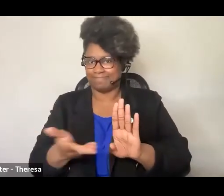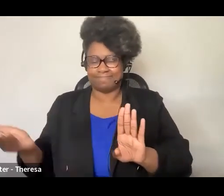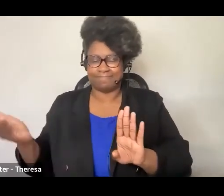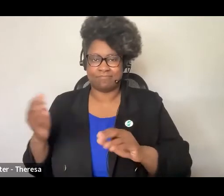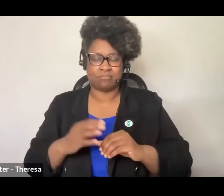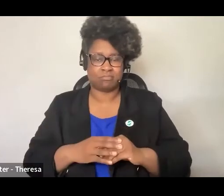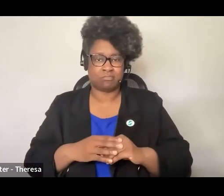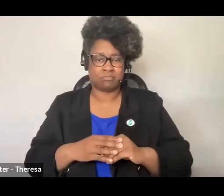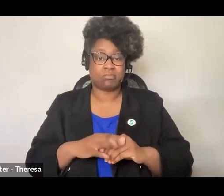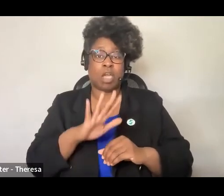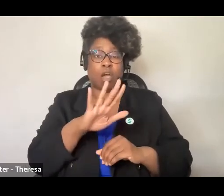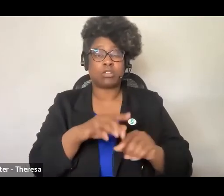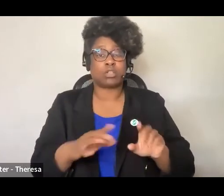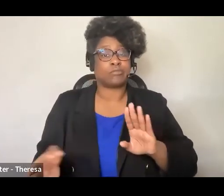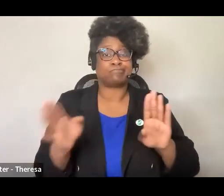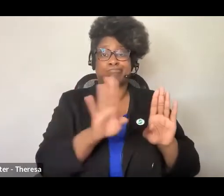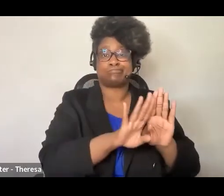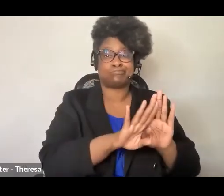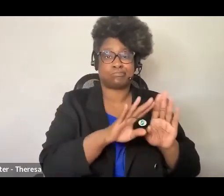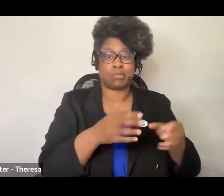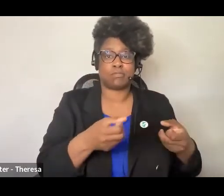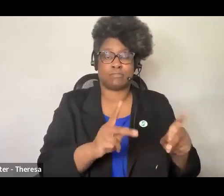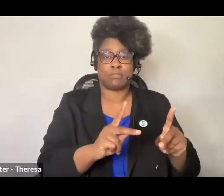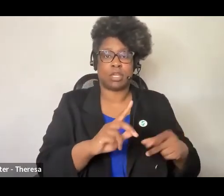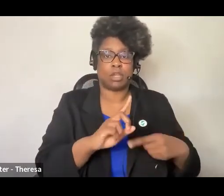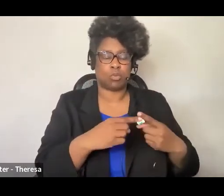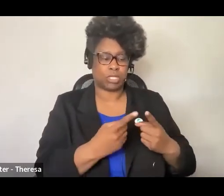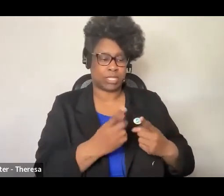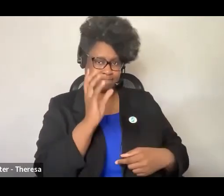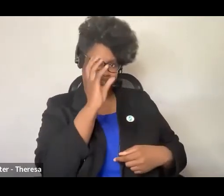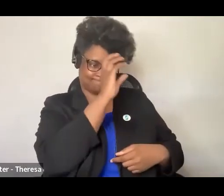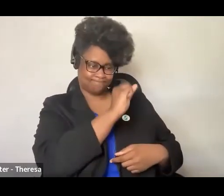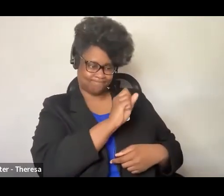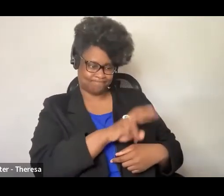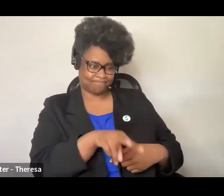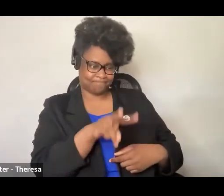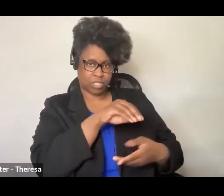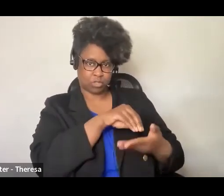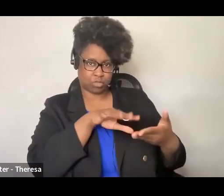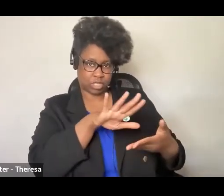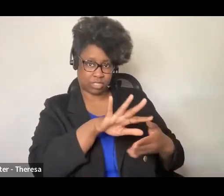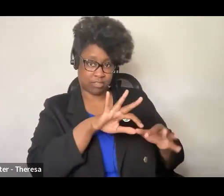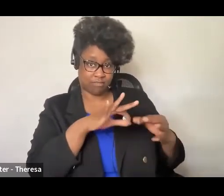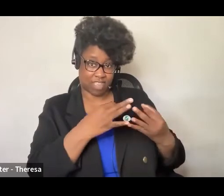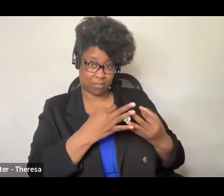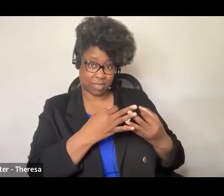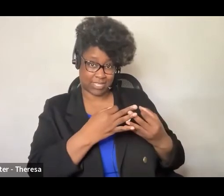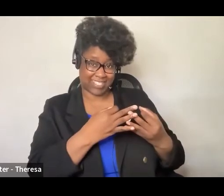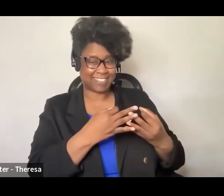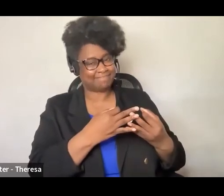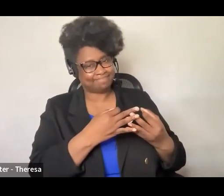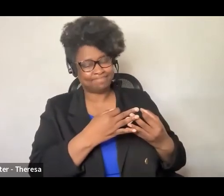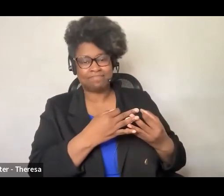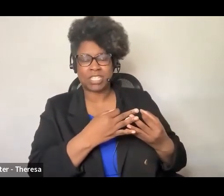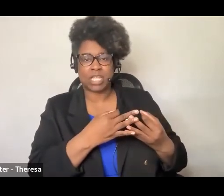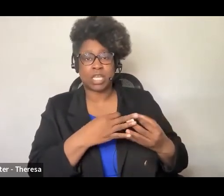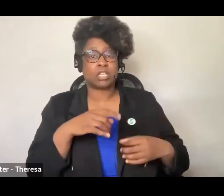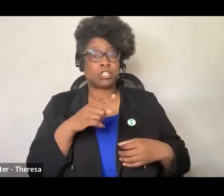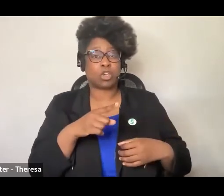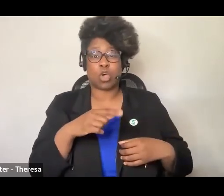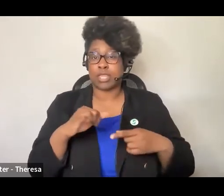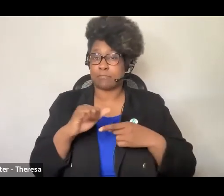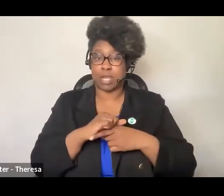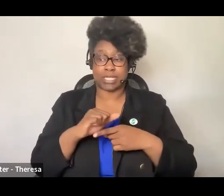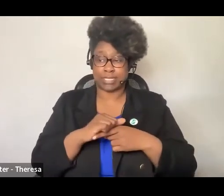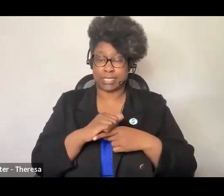rather than challenge assumptions about students and their families. These are not dichotomous practices or